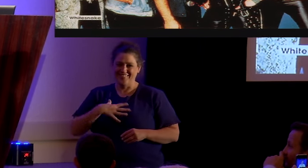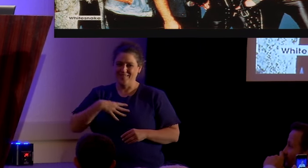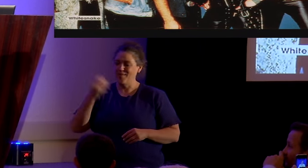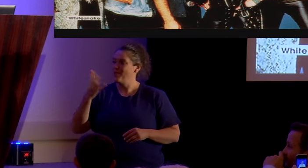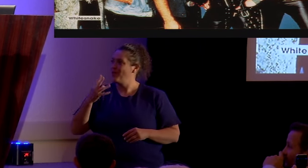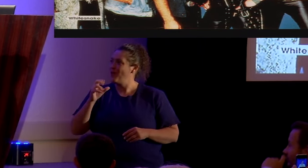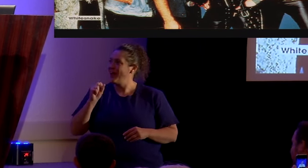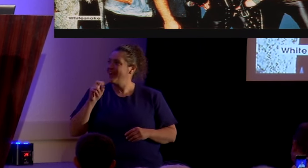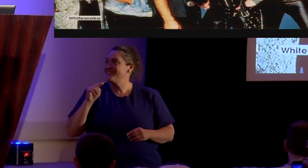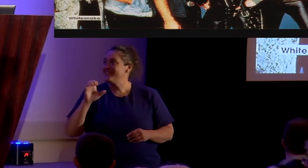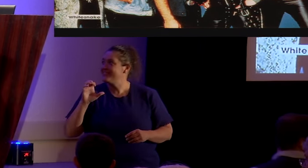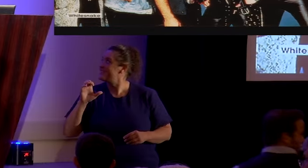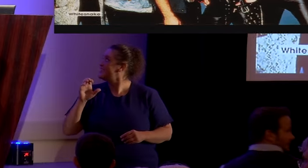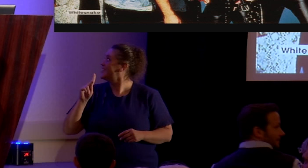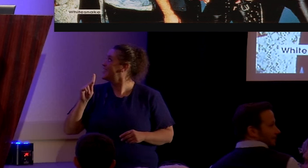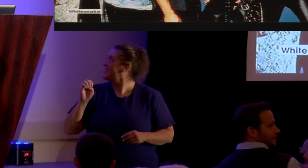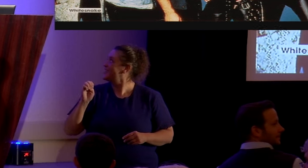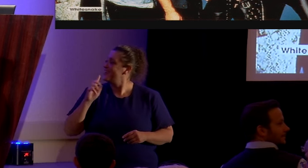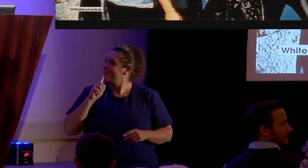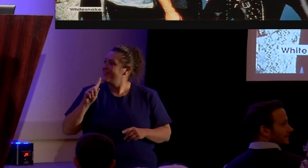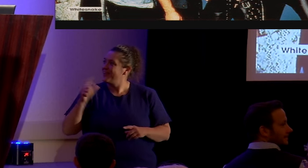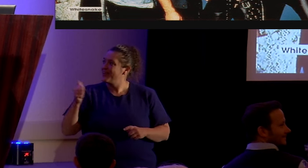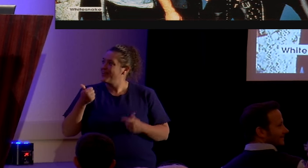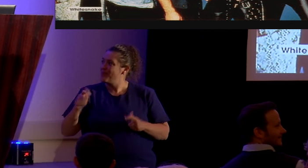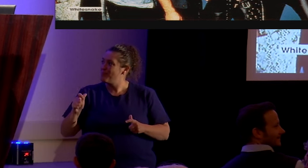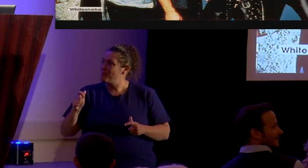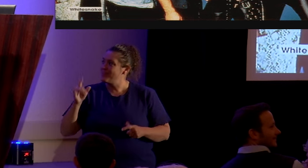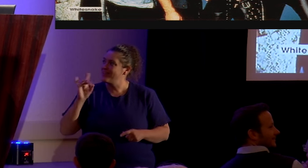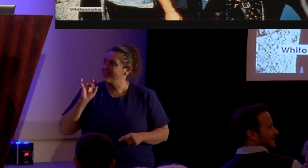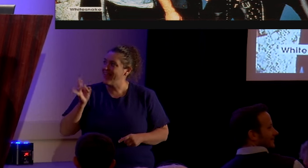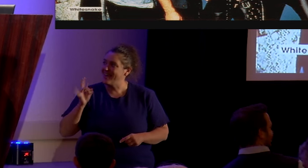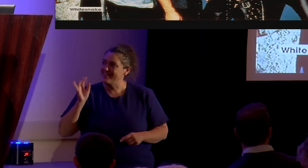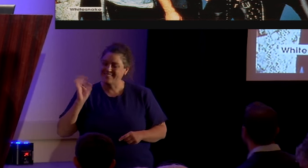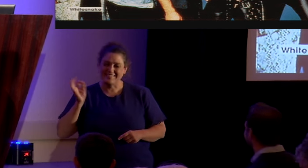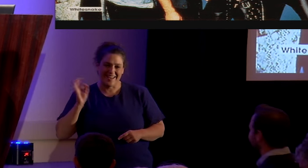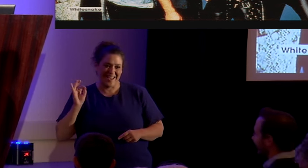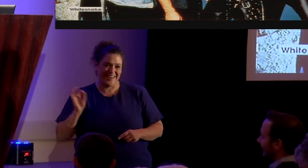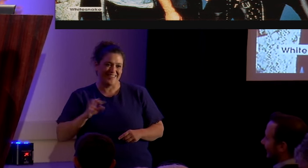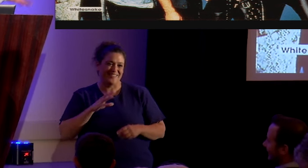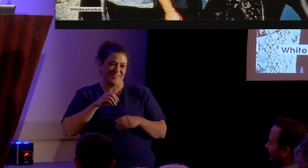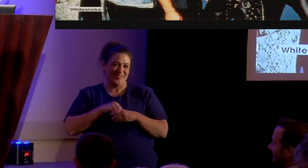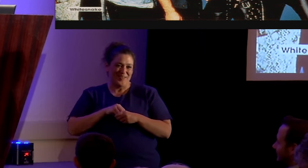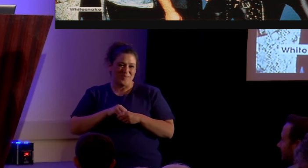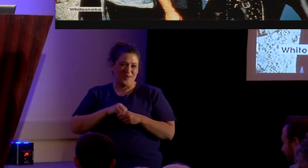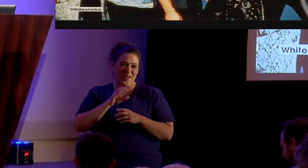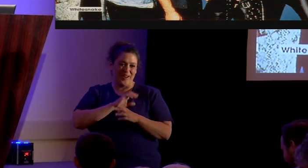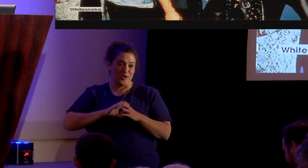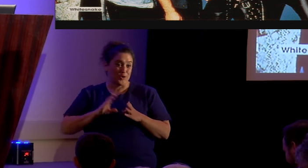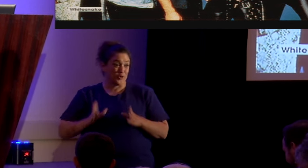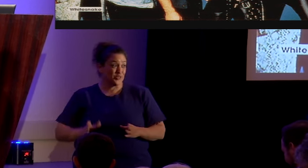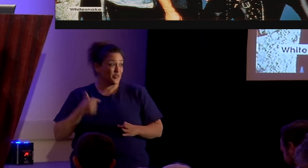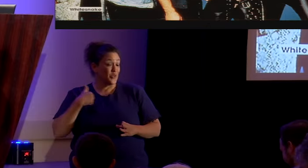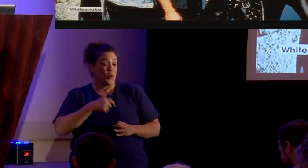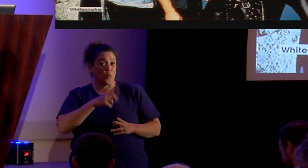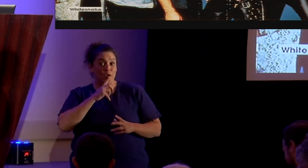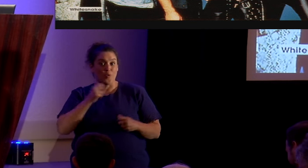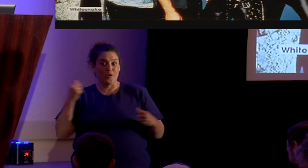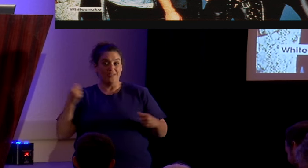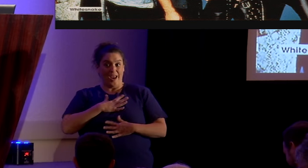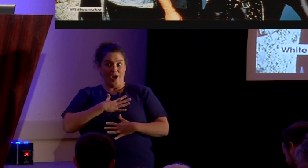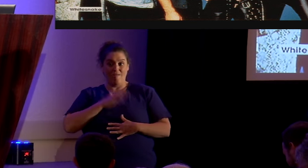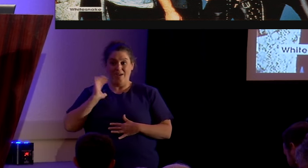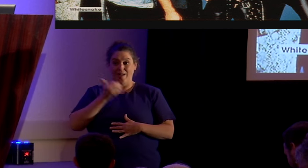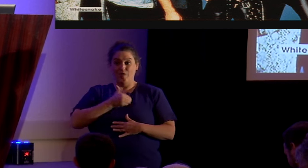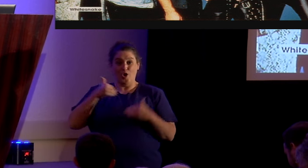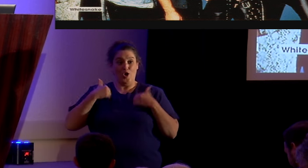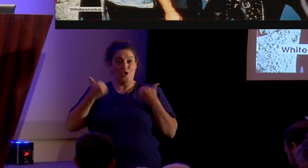was another big sort of 80s 90s phenomenon well in Christianity we were terrified that our young people